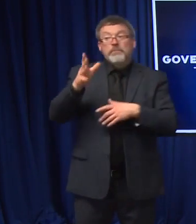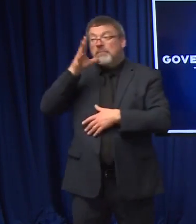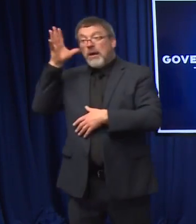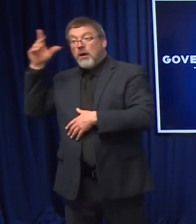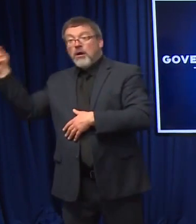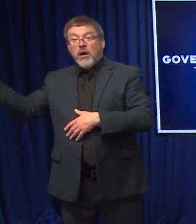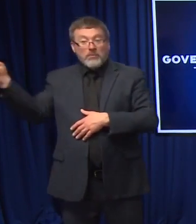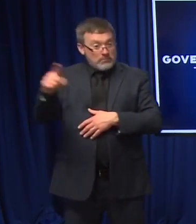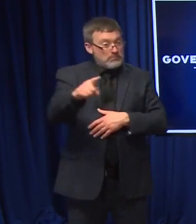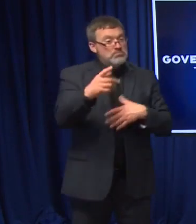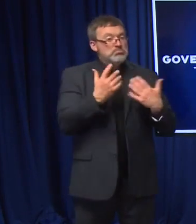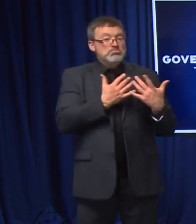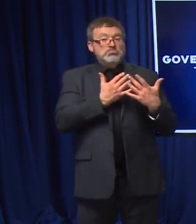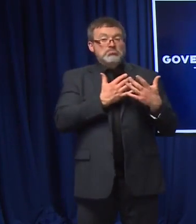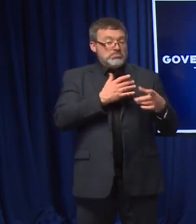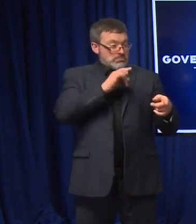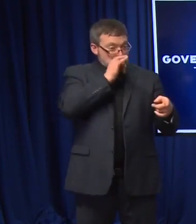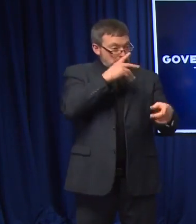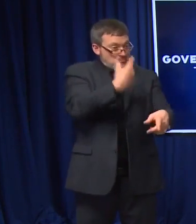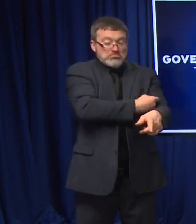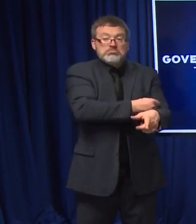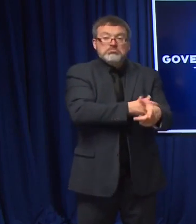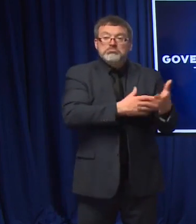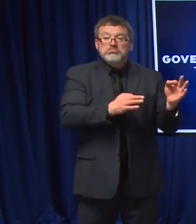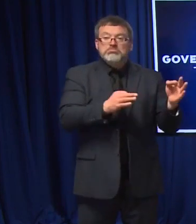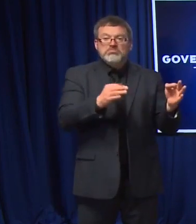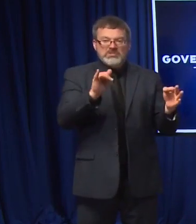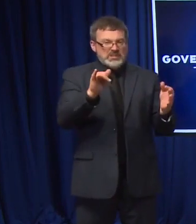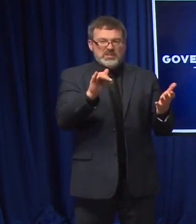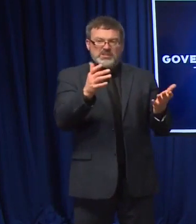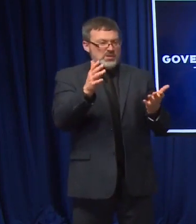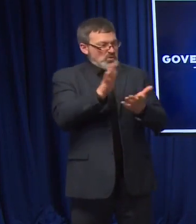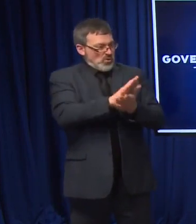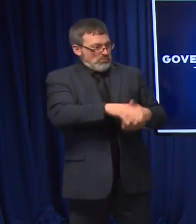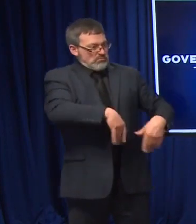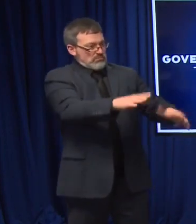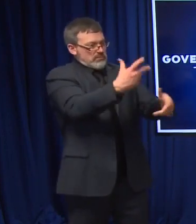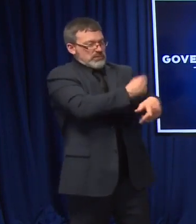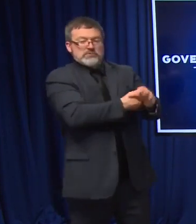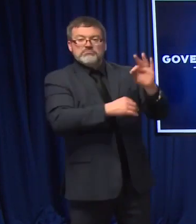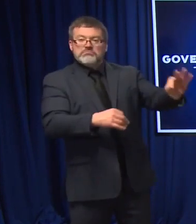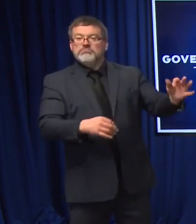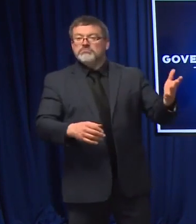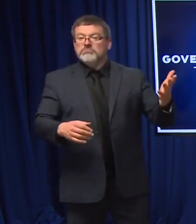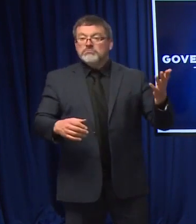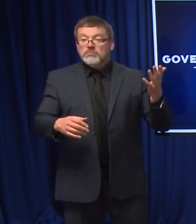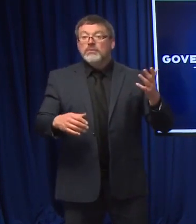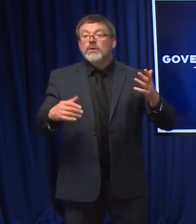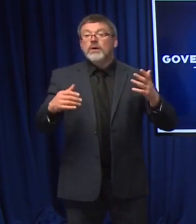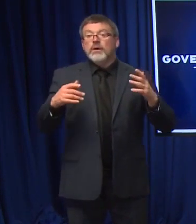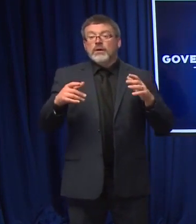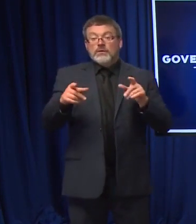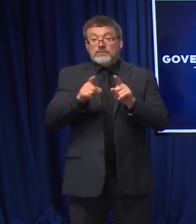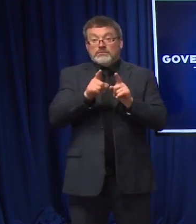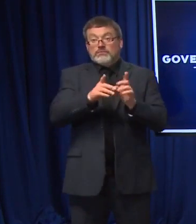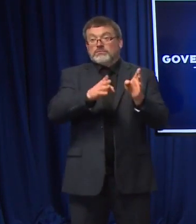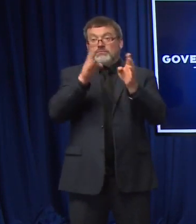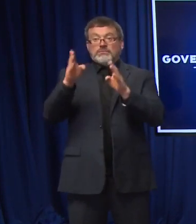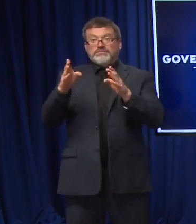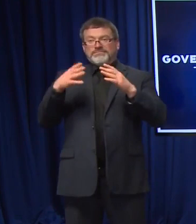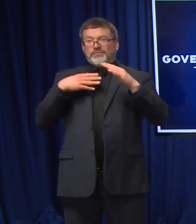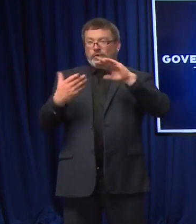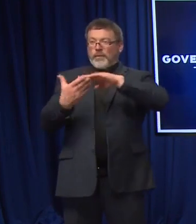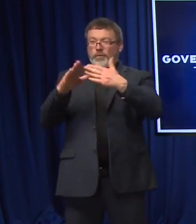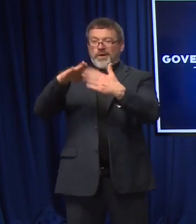mechanism. The other mechanism is really having our public health networks stand up community-based vaccine clinics where